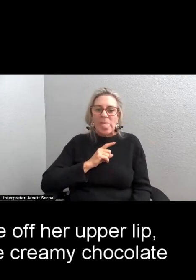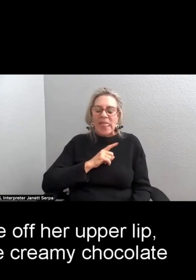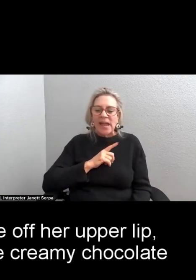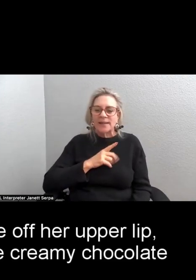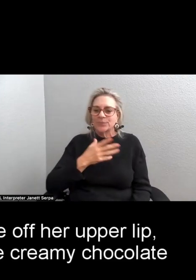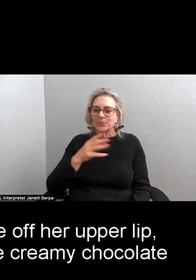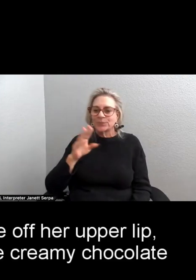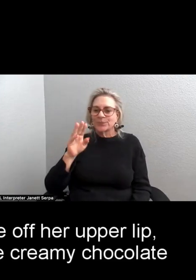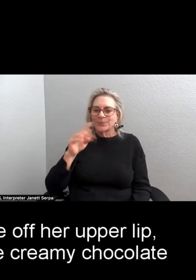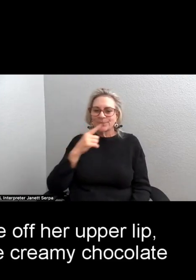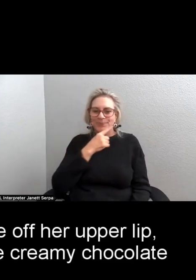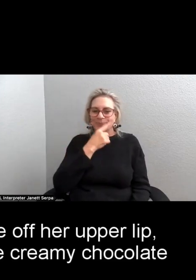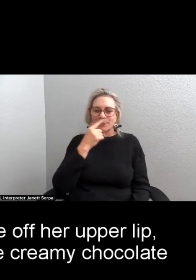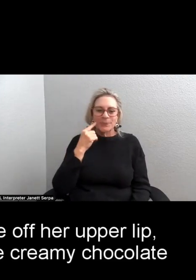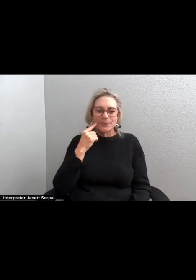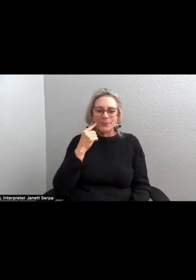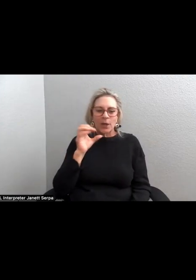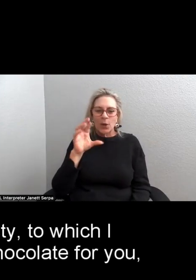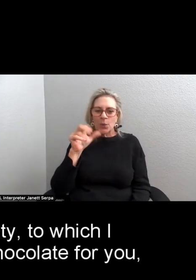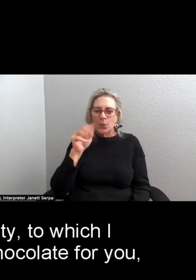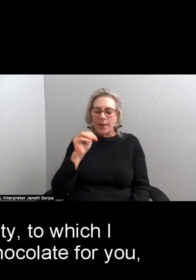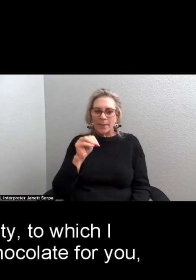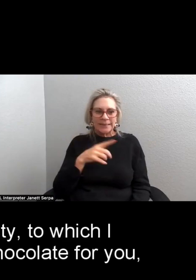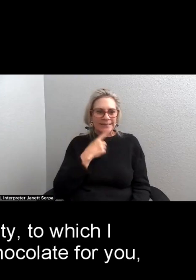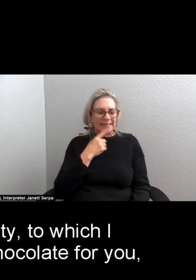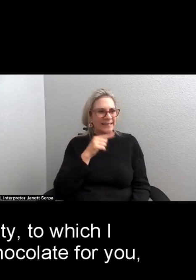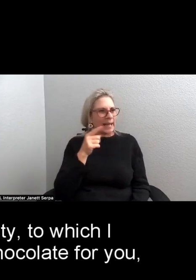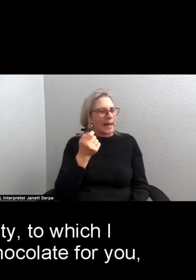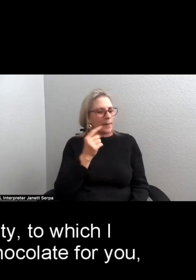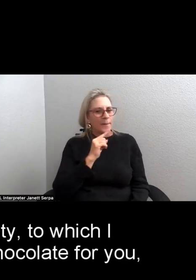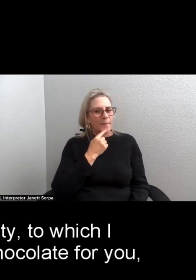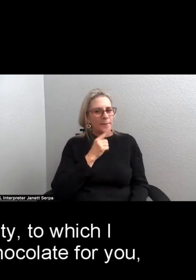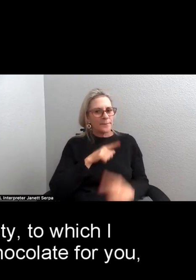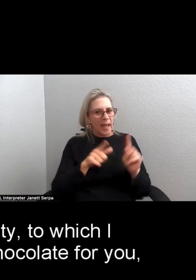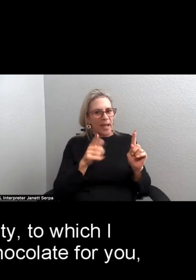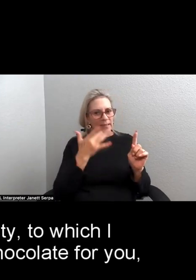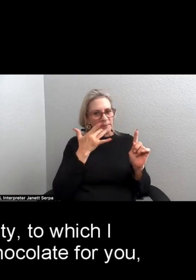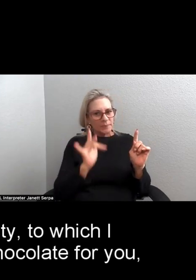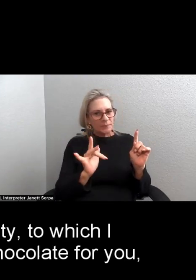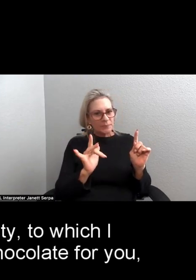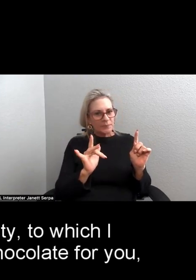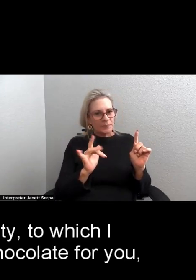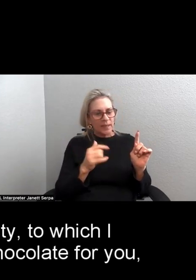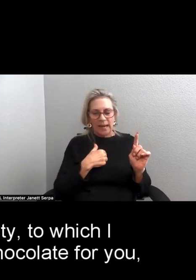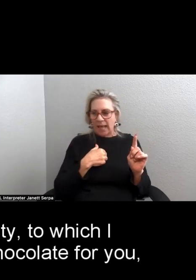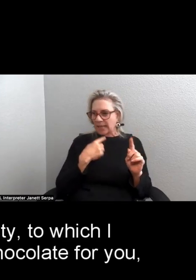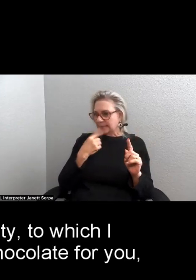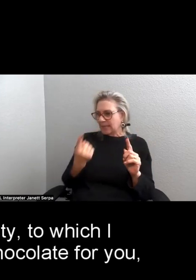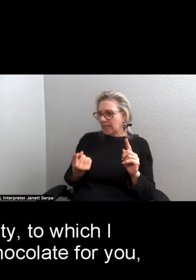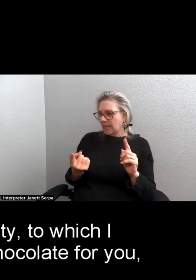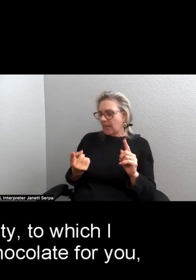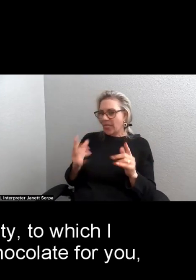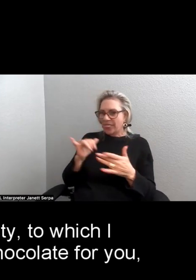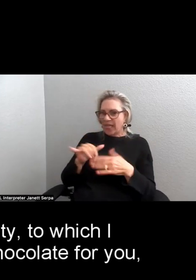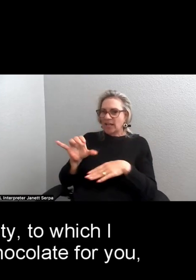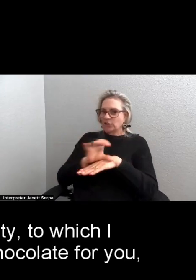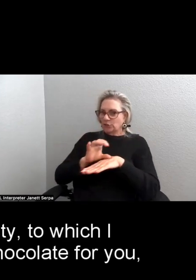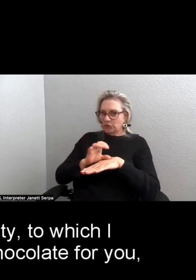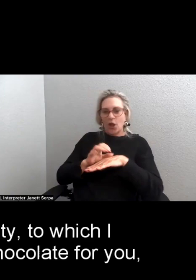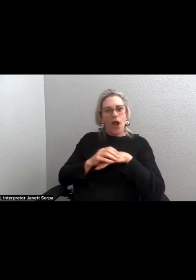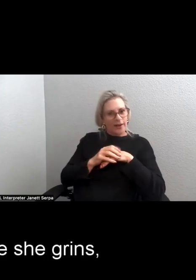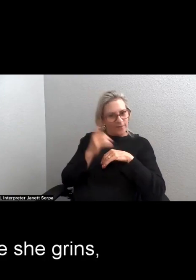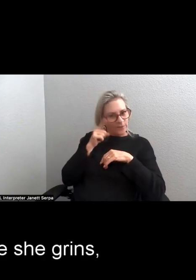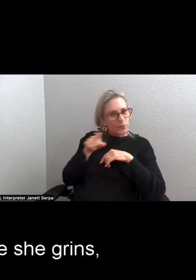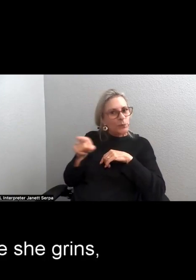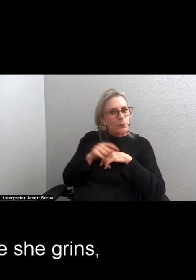lip, and remarks that the creamy chocolate is bitter but tasty, to which I respond, that's chocolate for you.